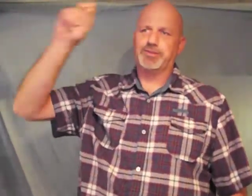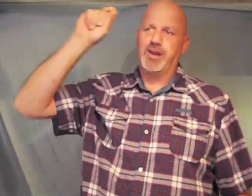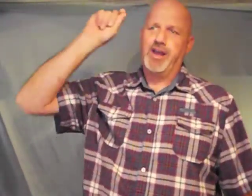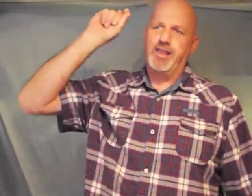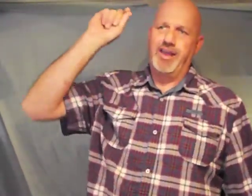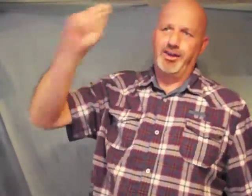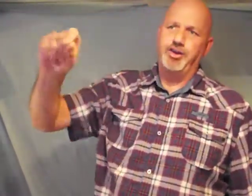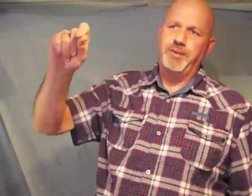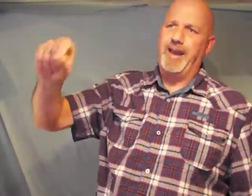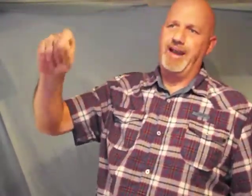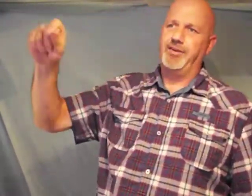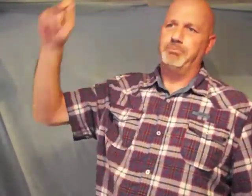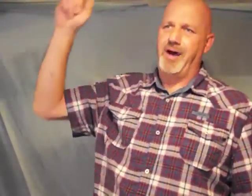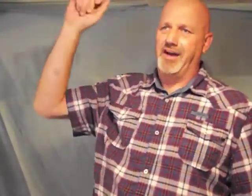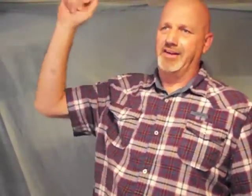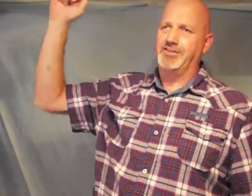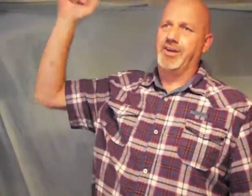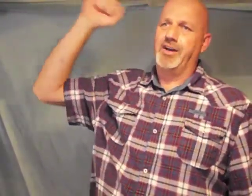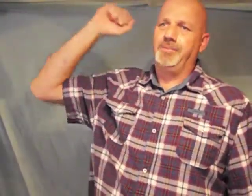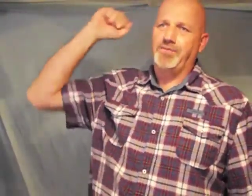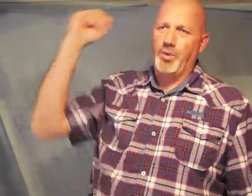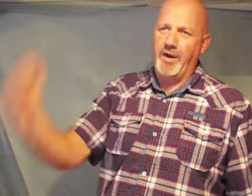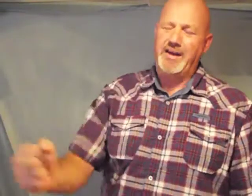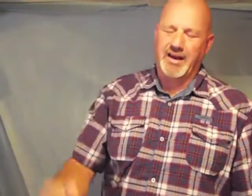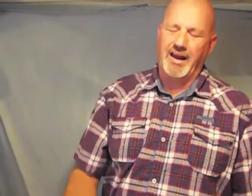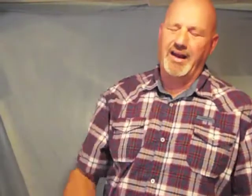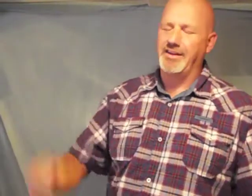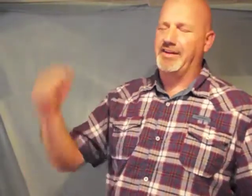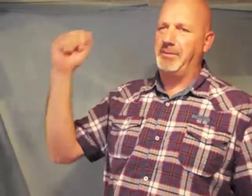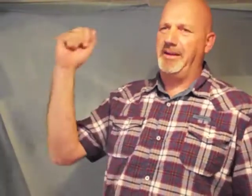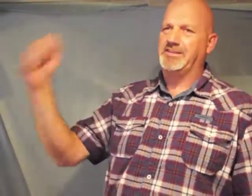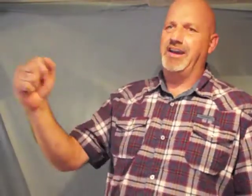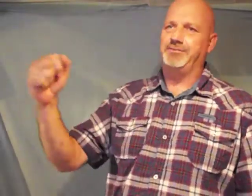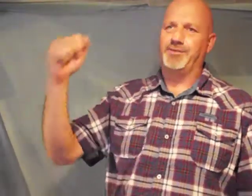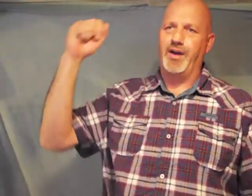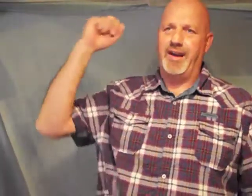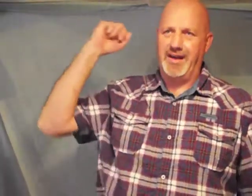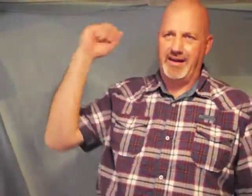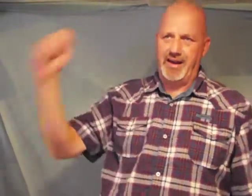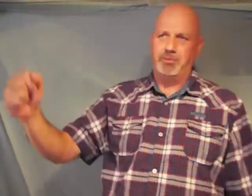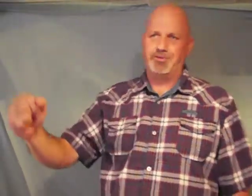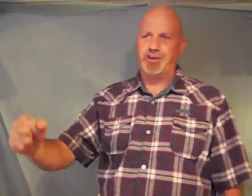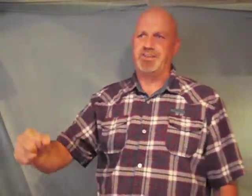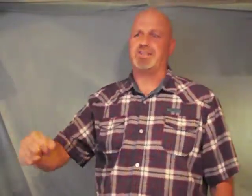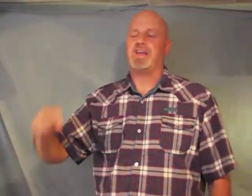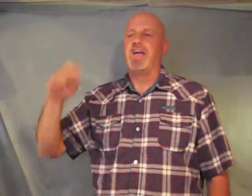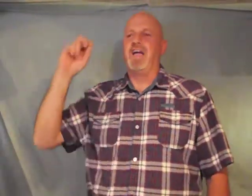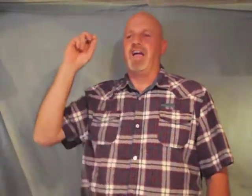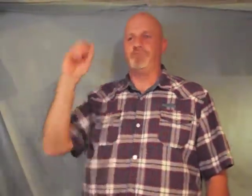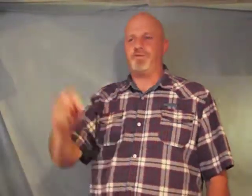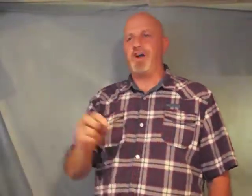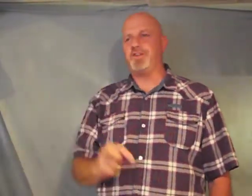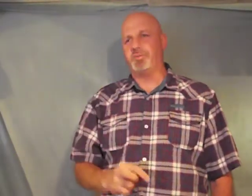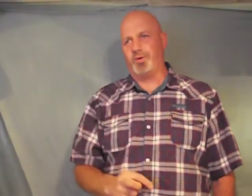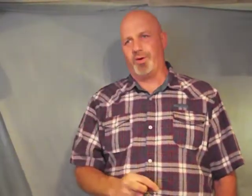that you may have in bondage we declare that they be set free in the name of Jesus and furthermore